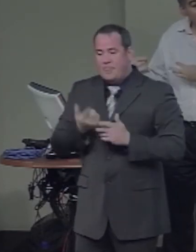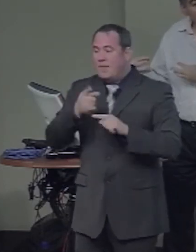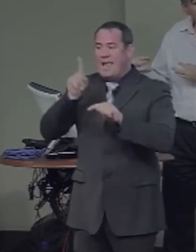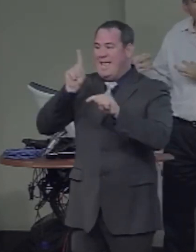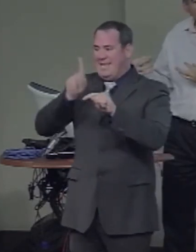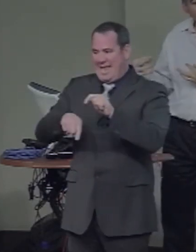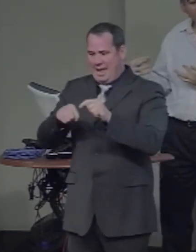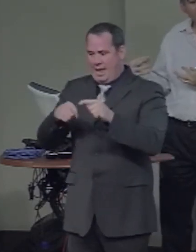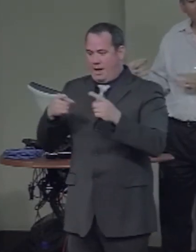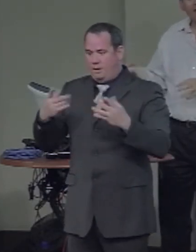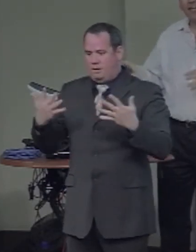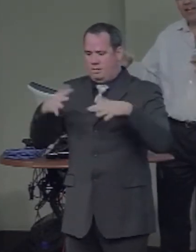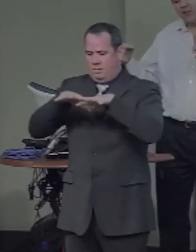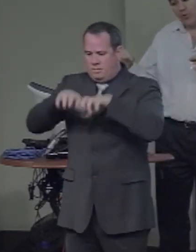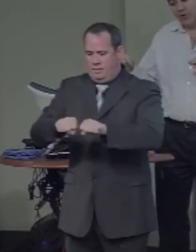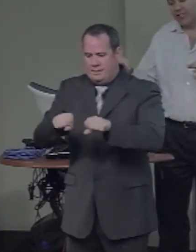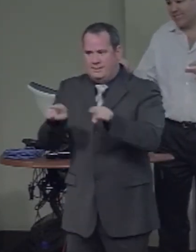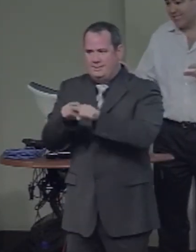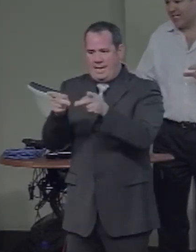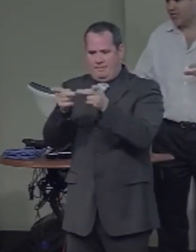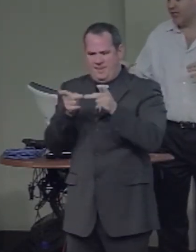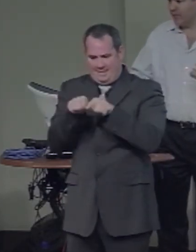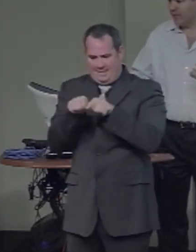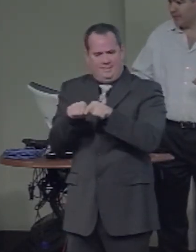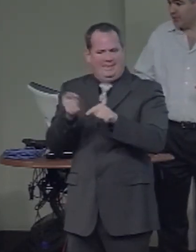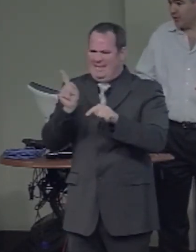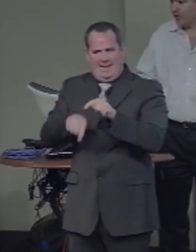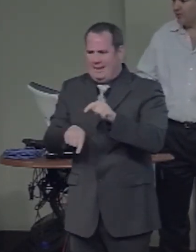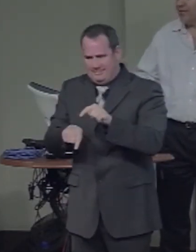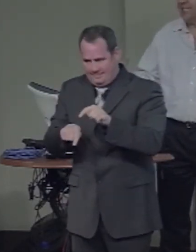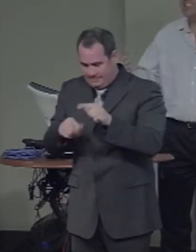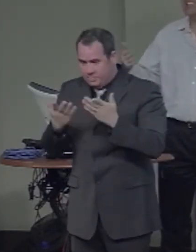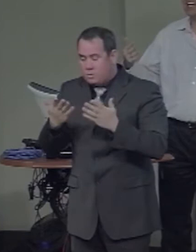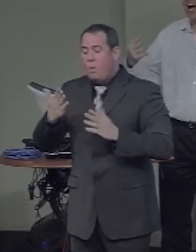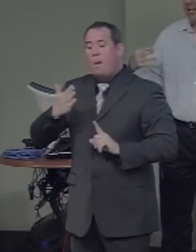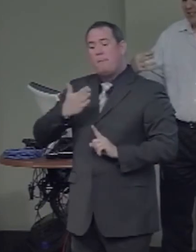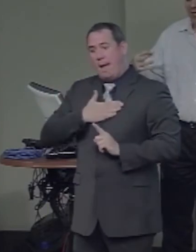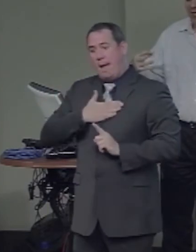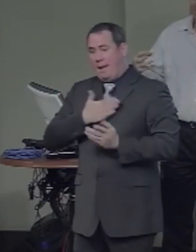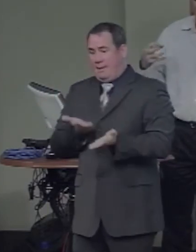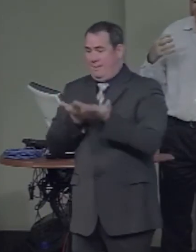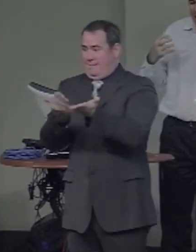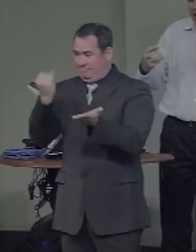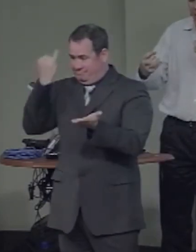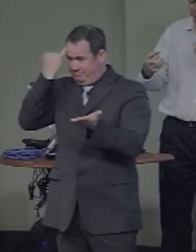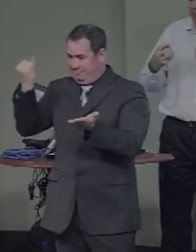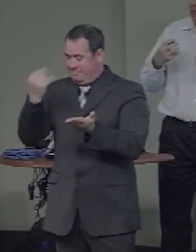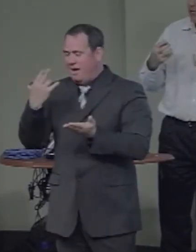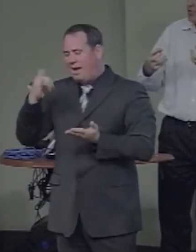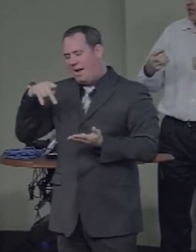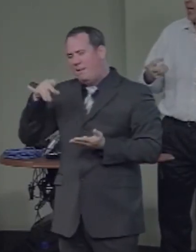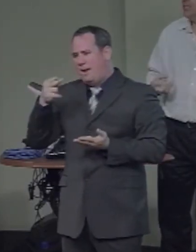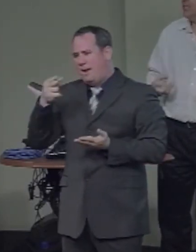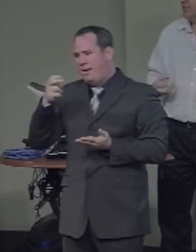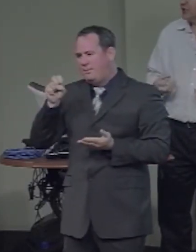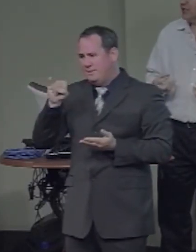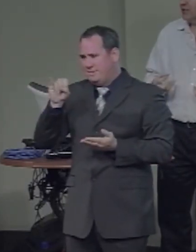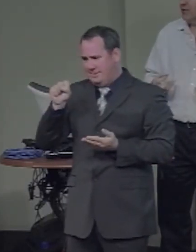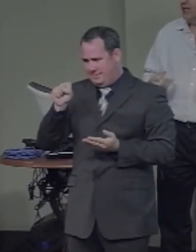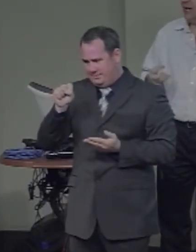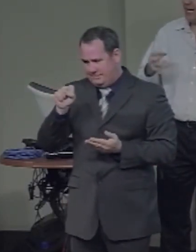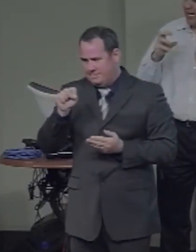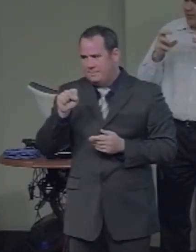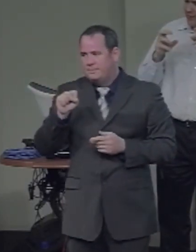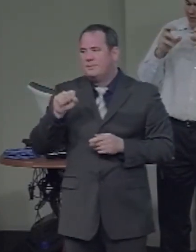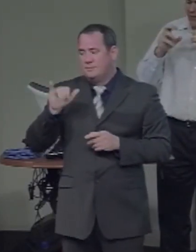hypothesis is that the organization that we observe is the consequence of that cooperation and competition,